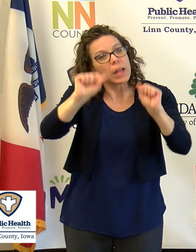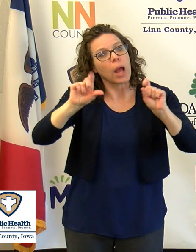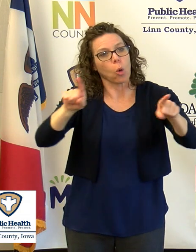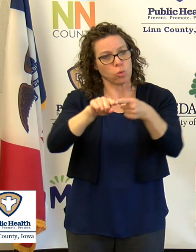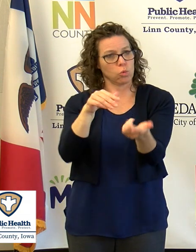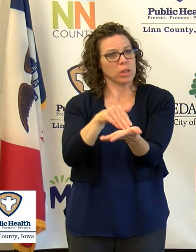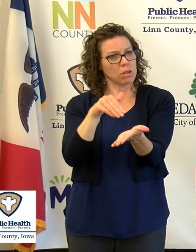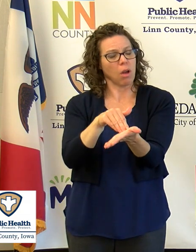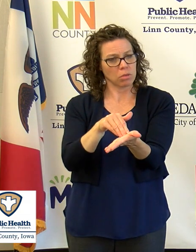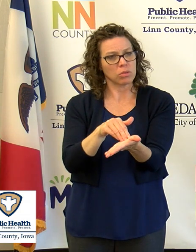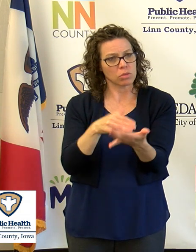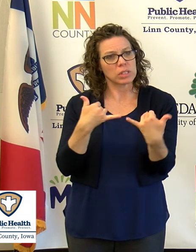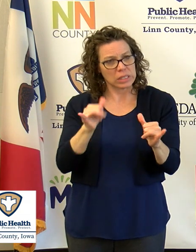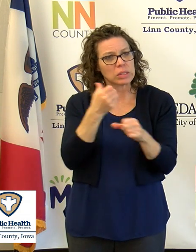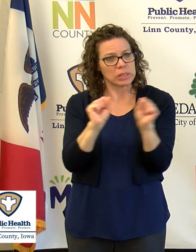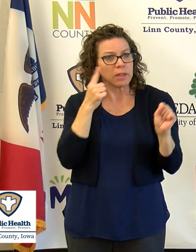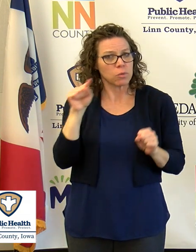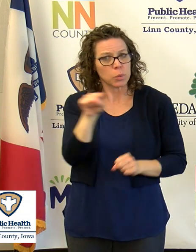Okay. Thank you, Dr. Quinn.